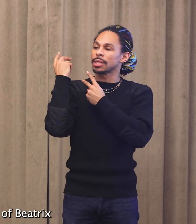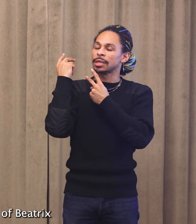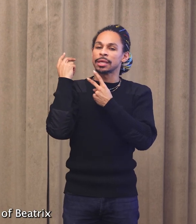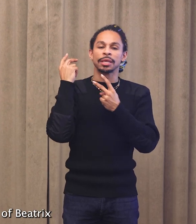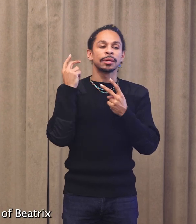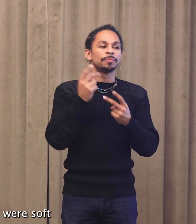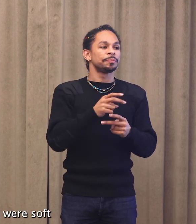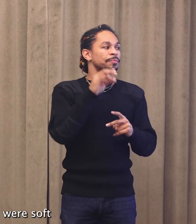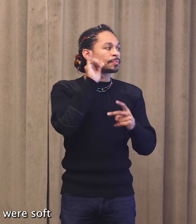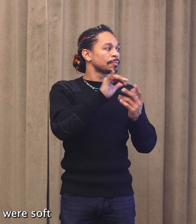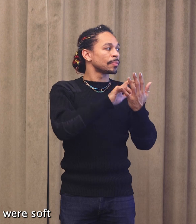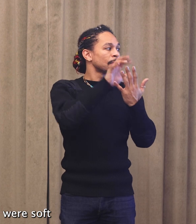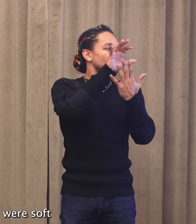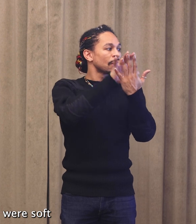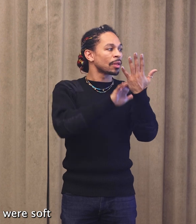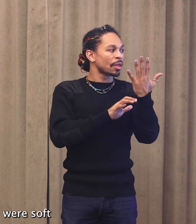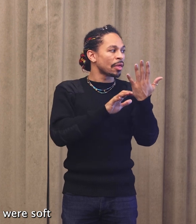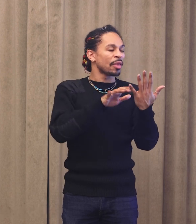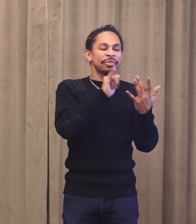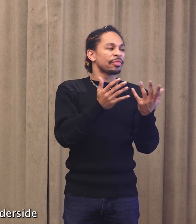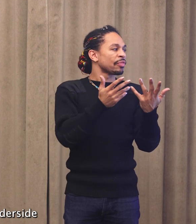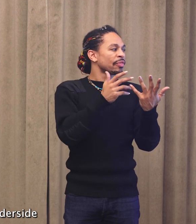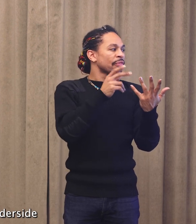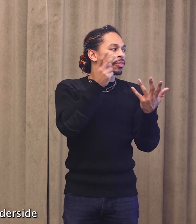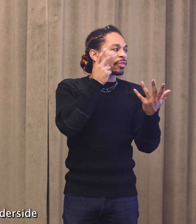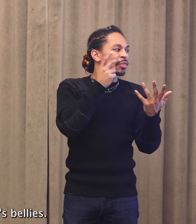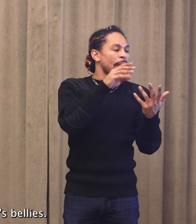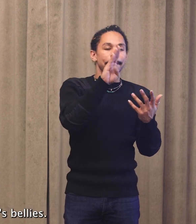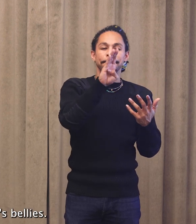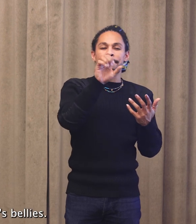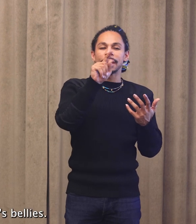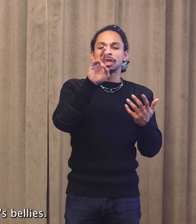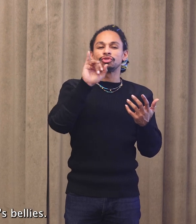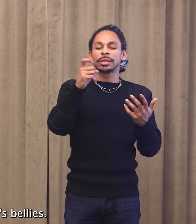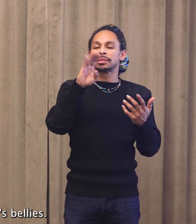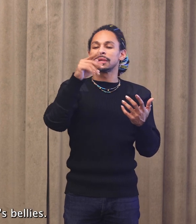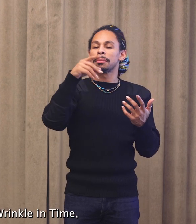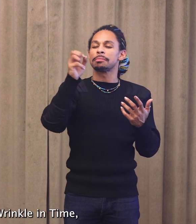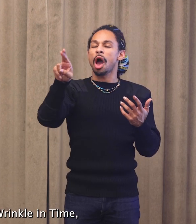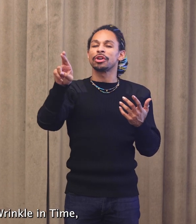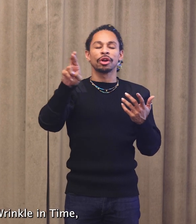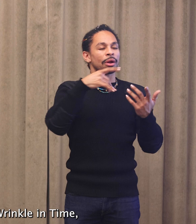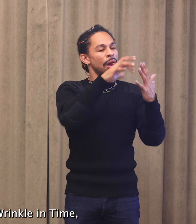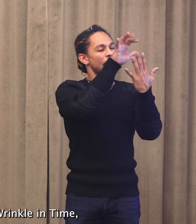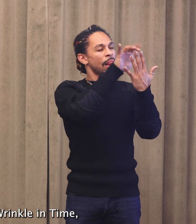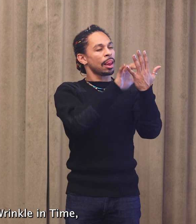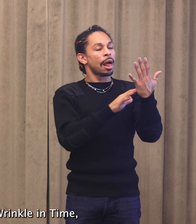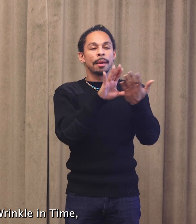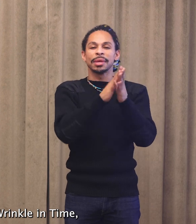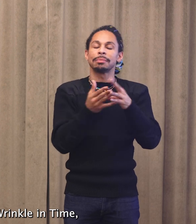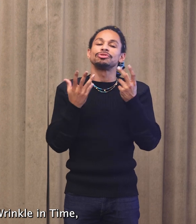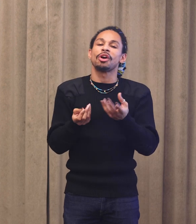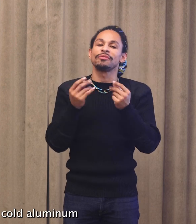of Beatrix Potter's stories was soft like the underside of my bunny's bellies. Tesseract from a